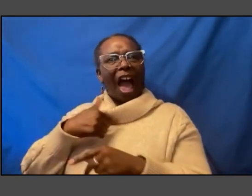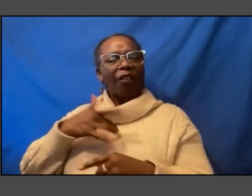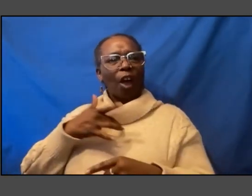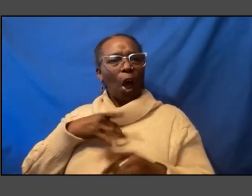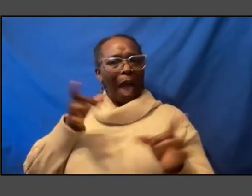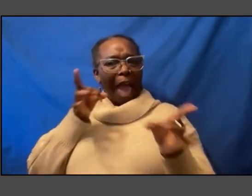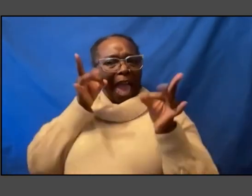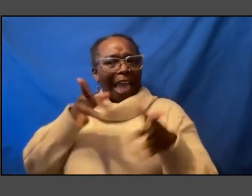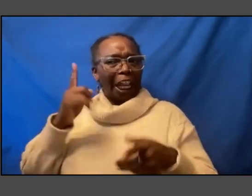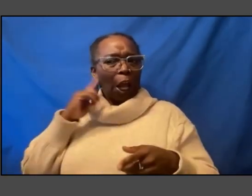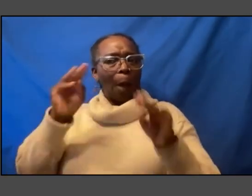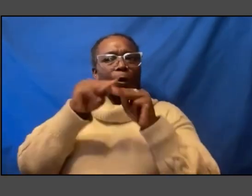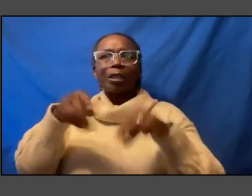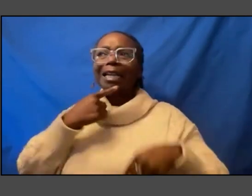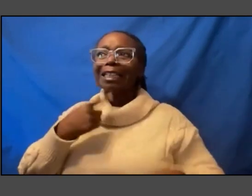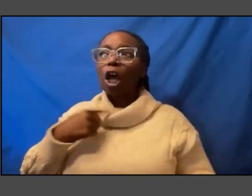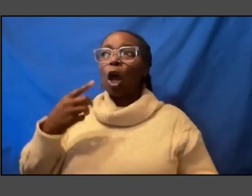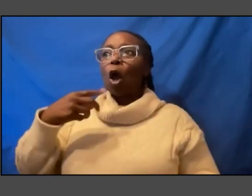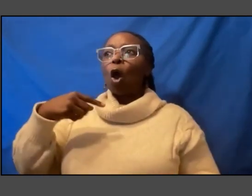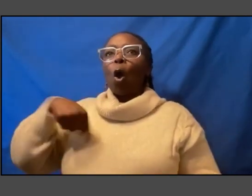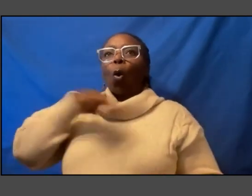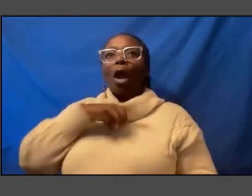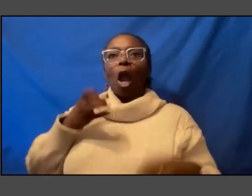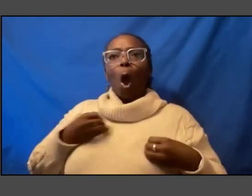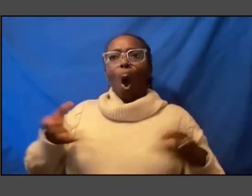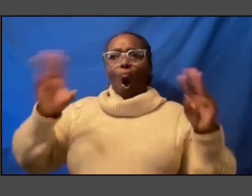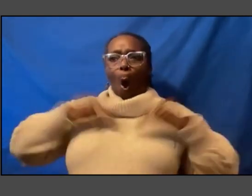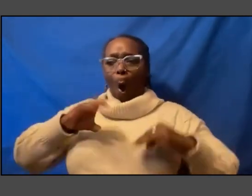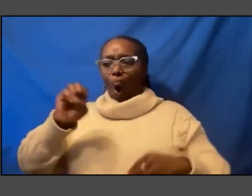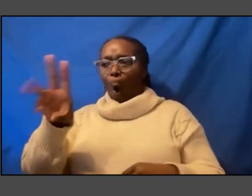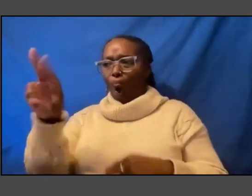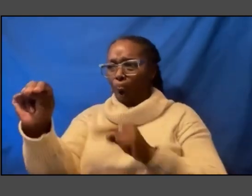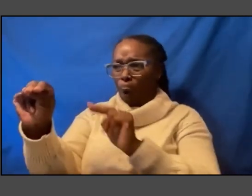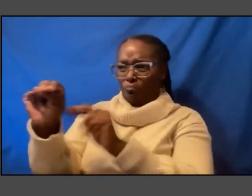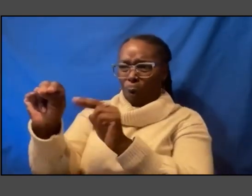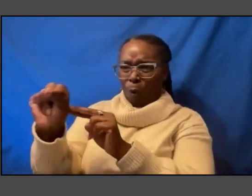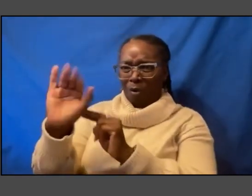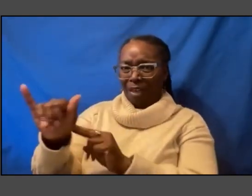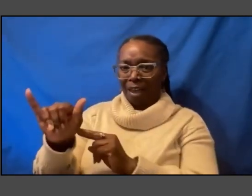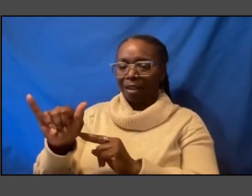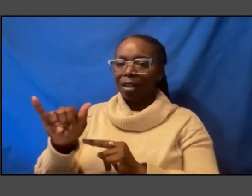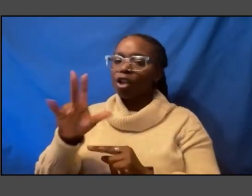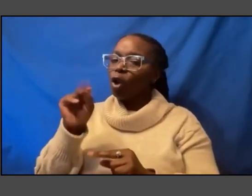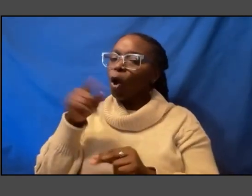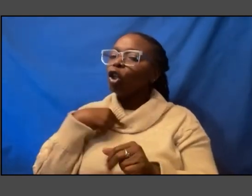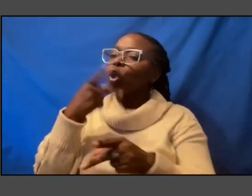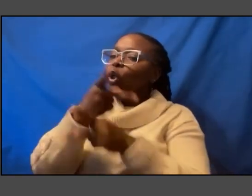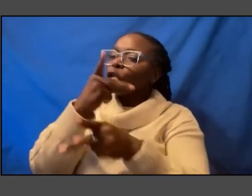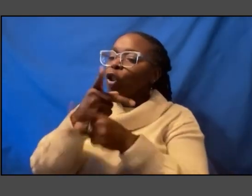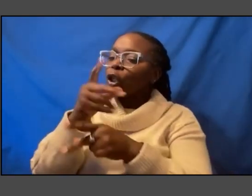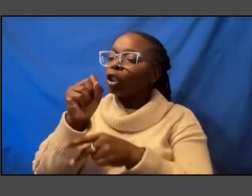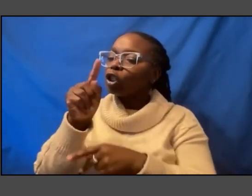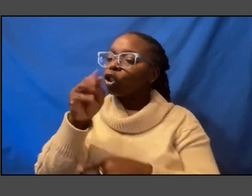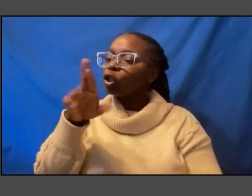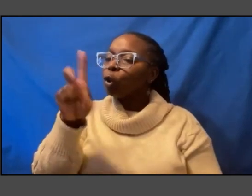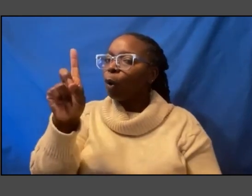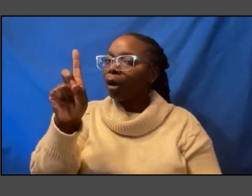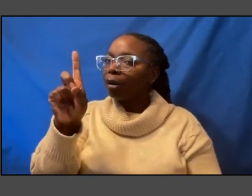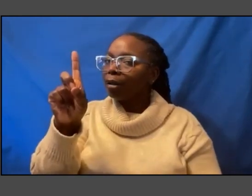we own these objects what you really are are a steward of those objects and so what we thought about was how